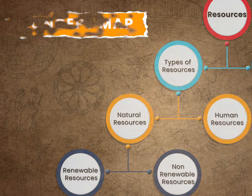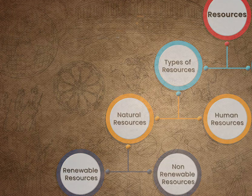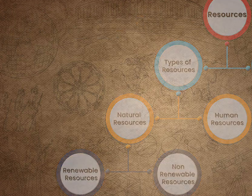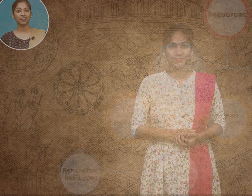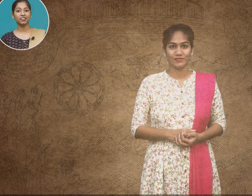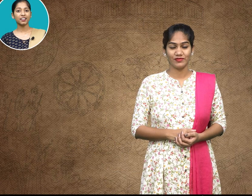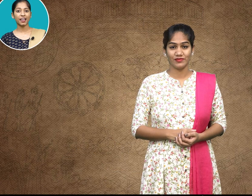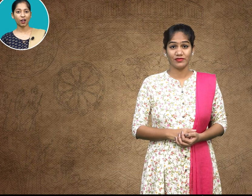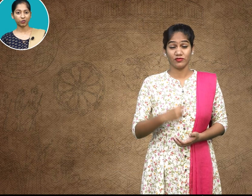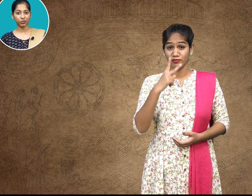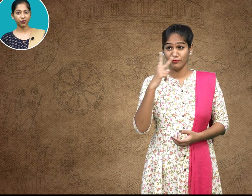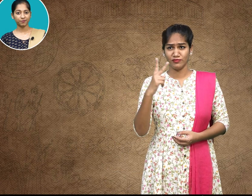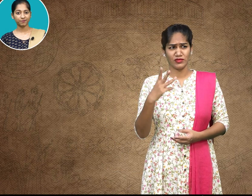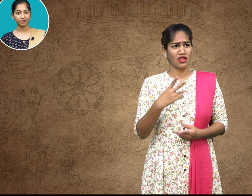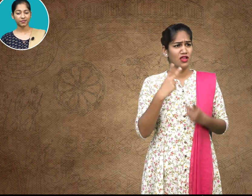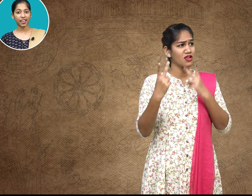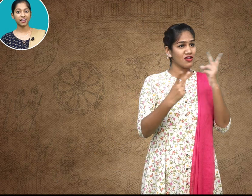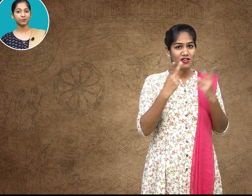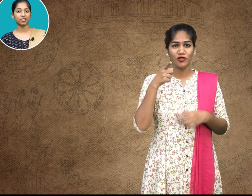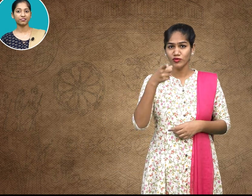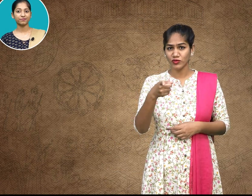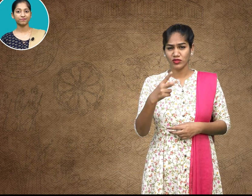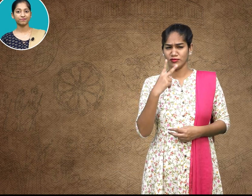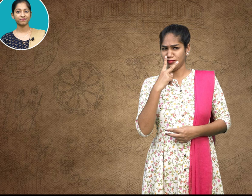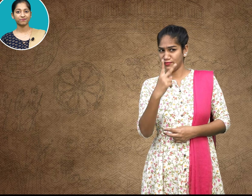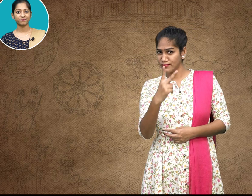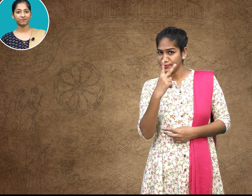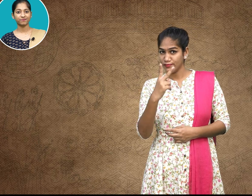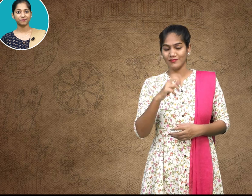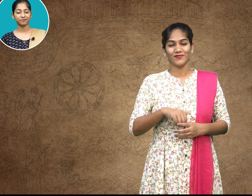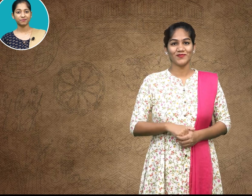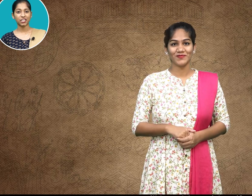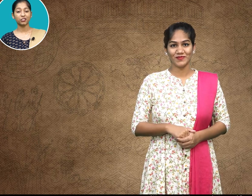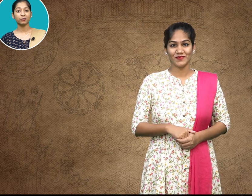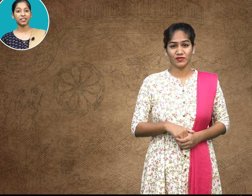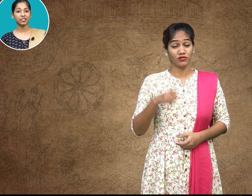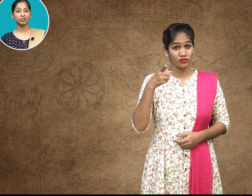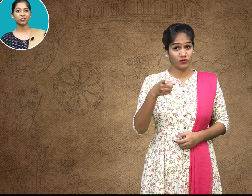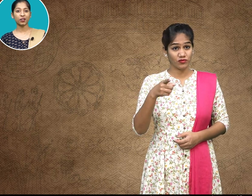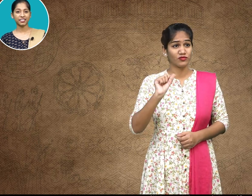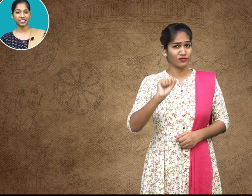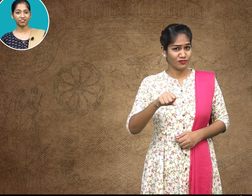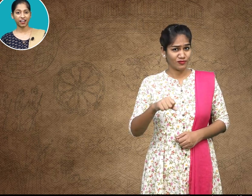look around you and observe you will be able to identify